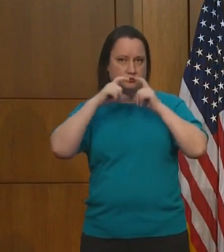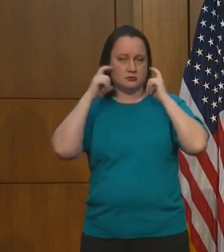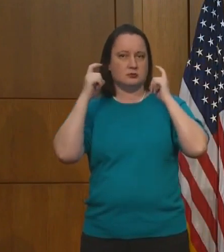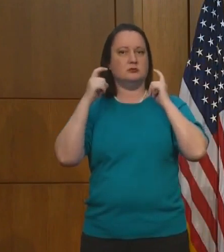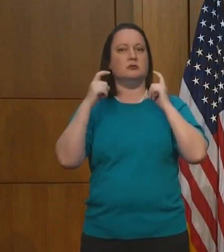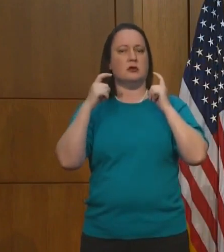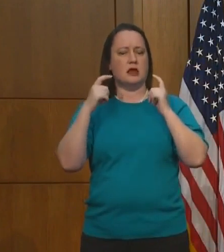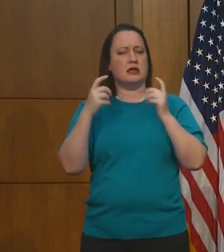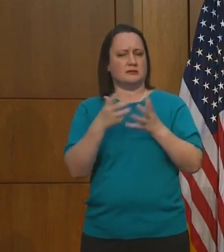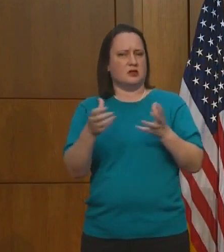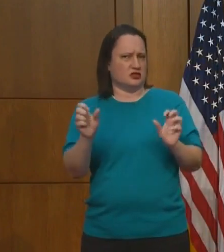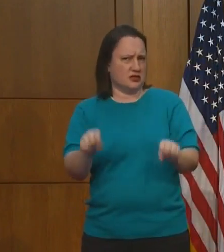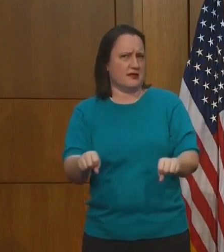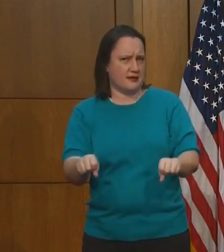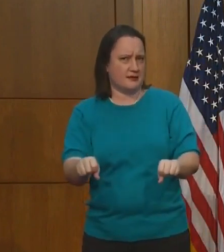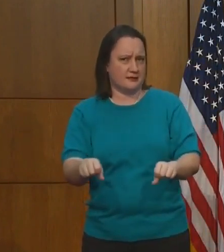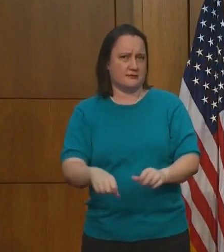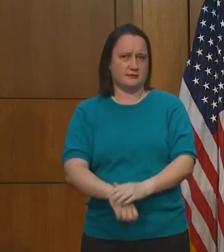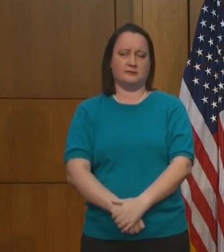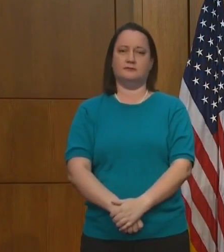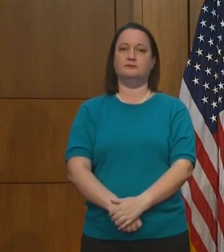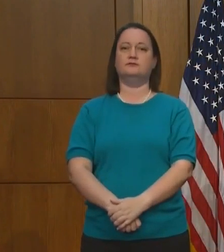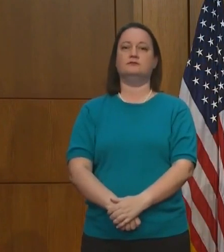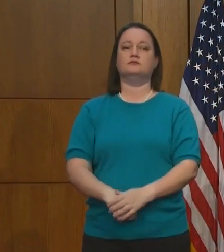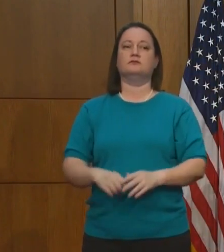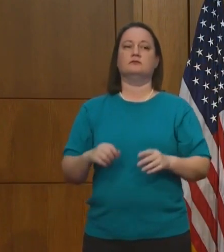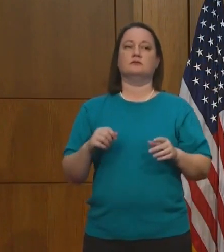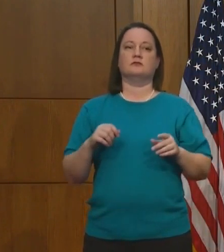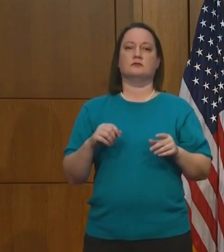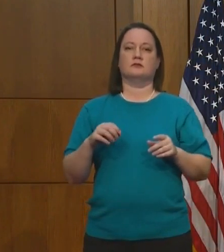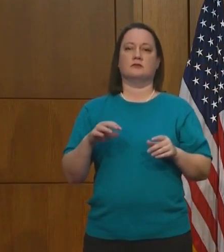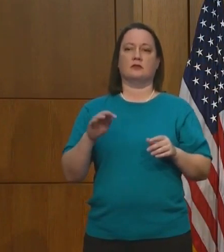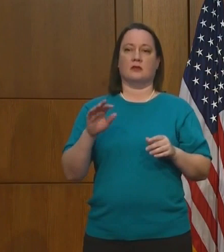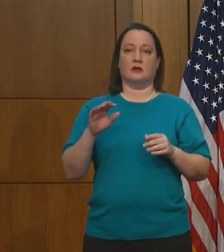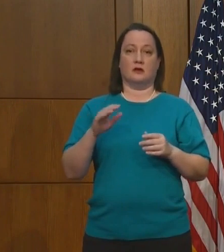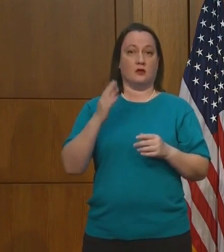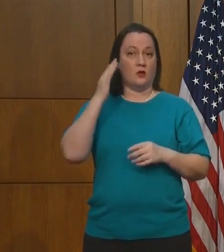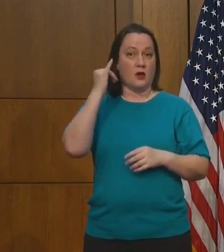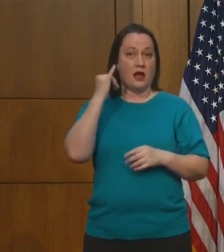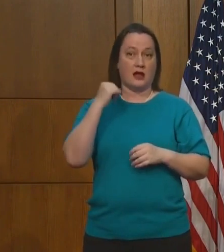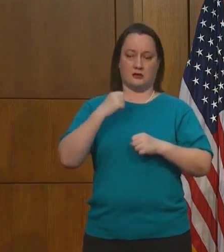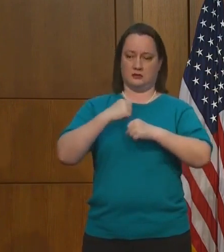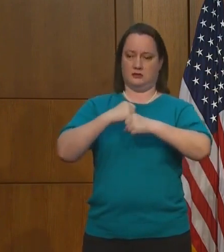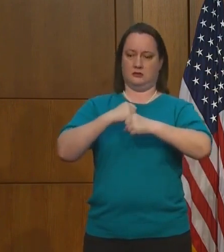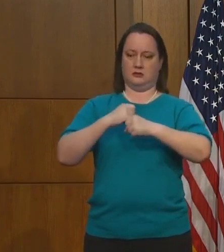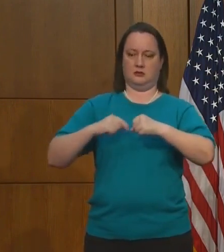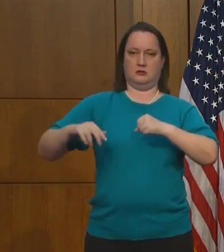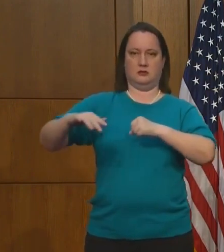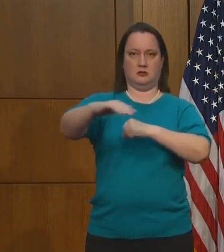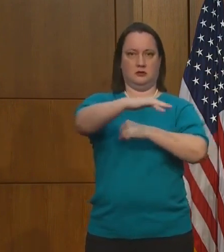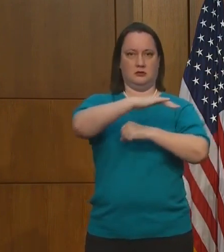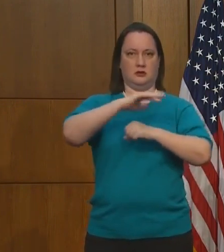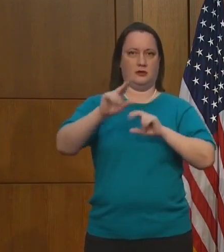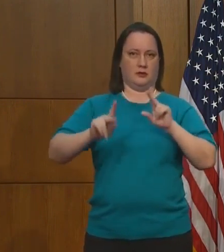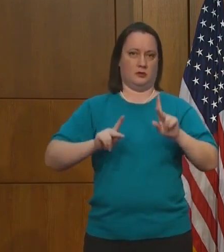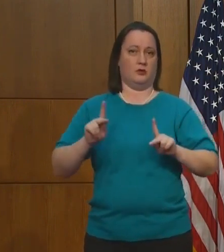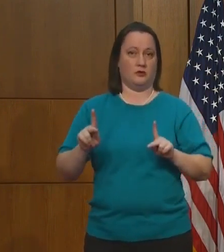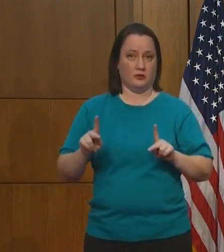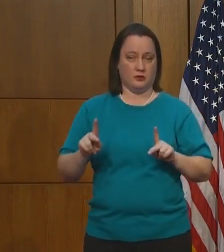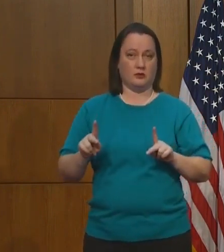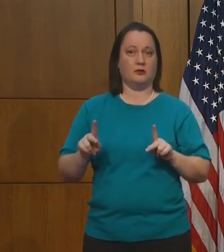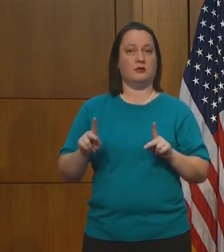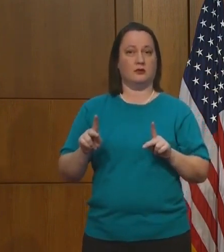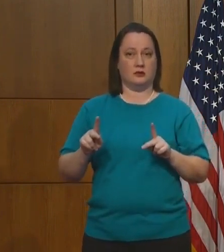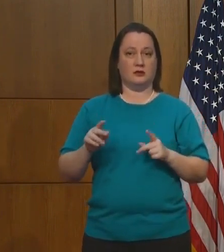to the extent possible. I want to be clear. This is about protecting those around us, especially